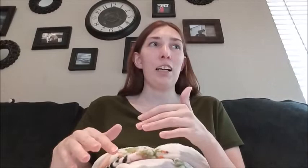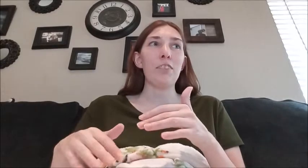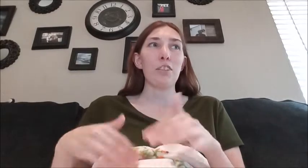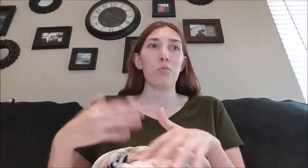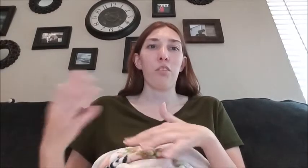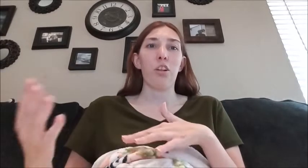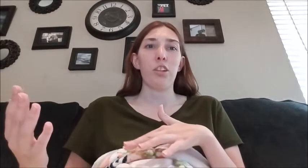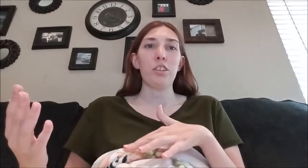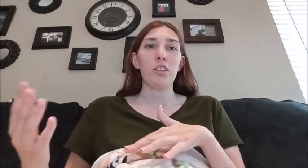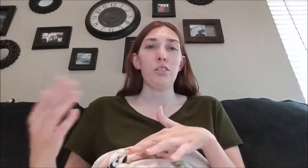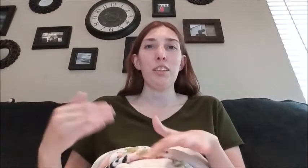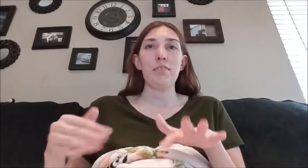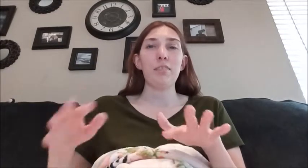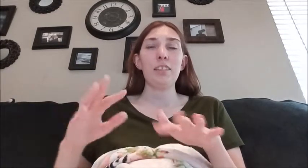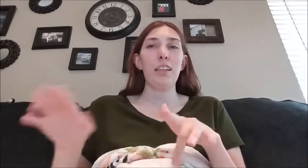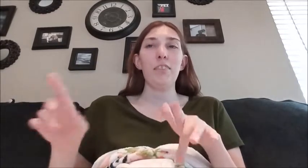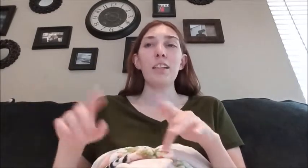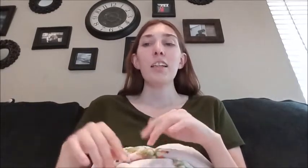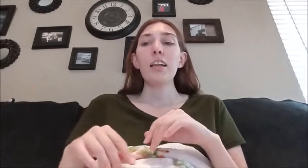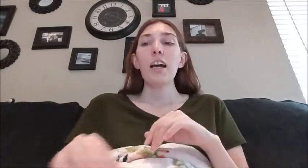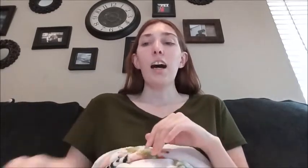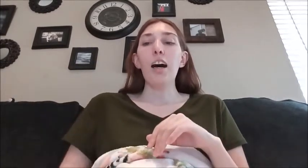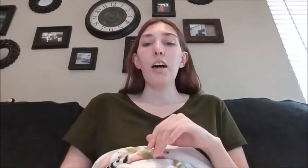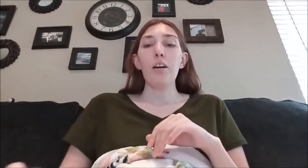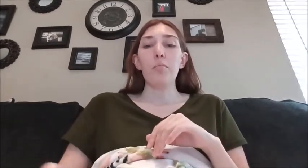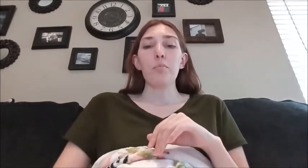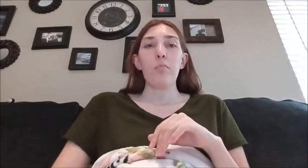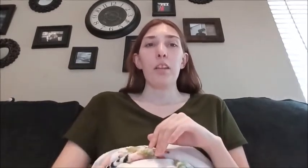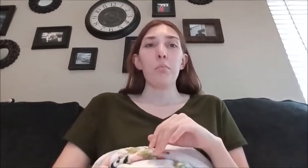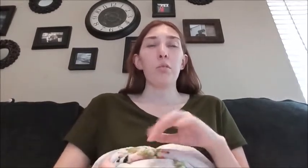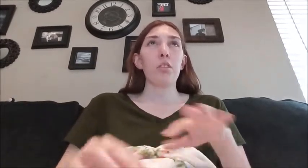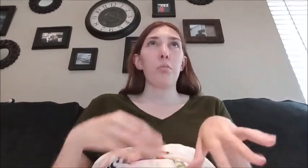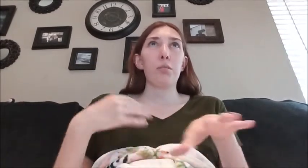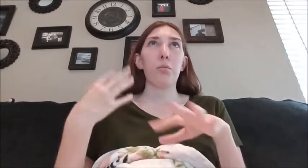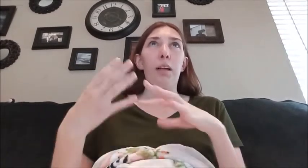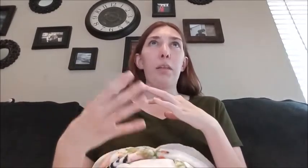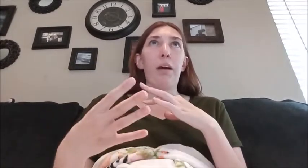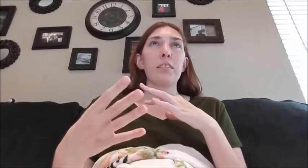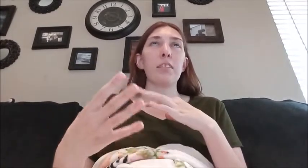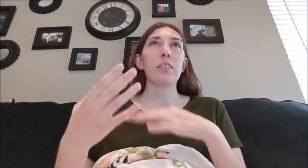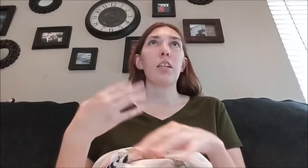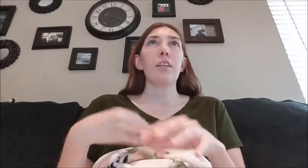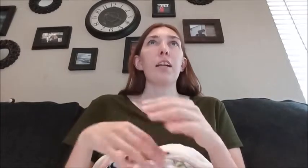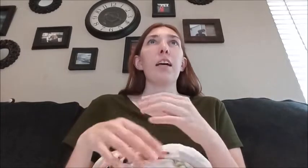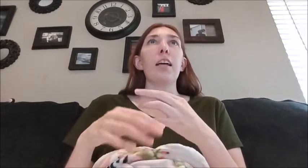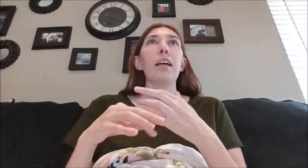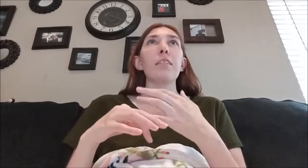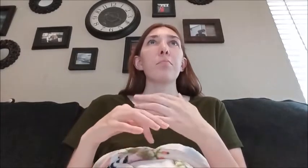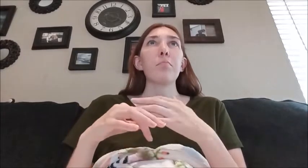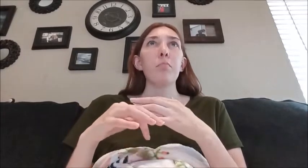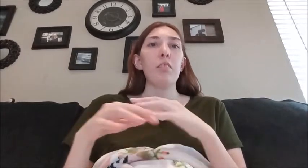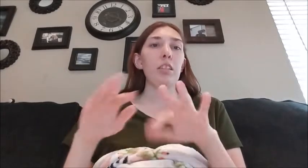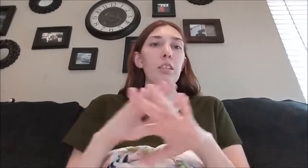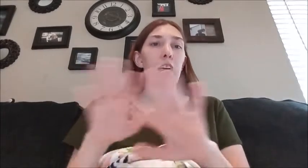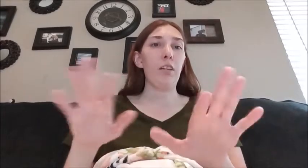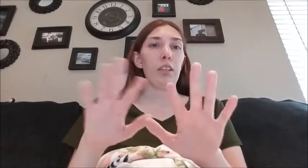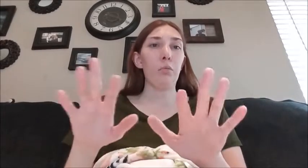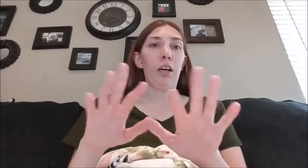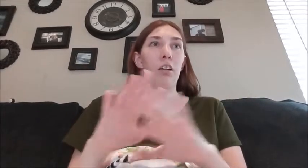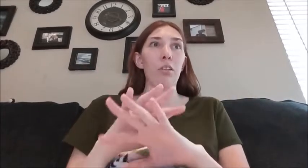stuff in terms of cards so it's like no um but we were responsible with masks and stuff like that and I really went out I